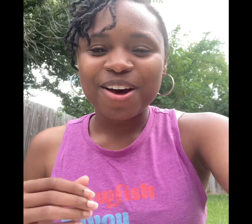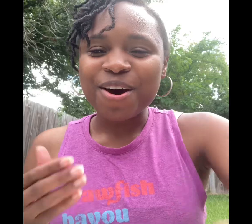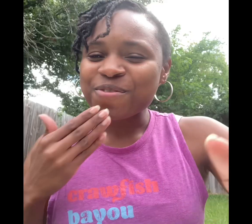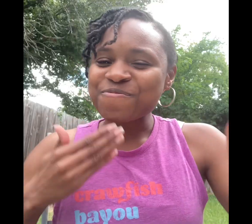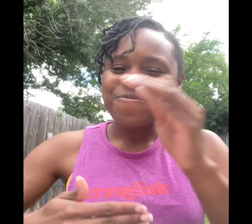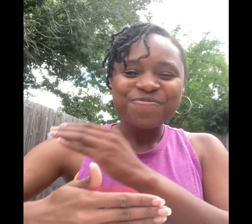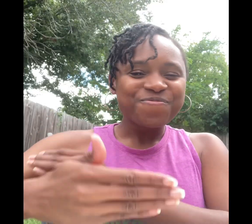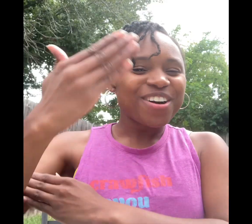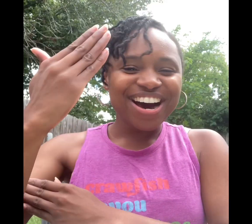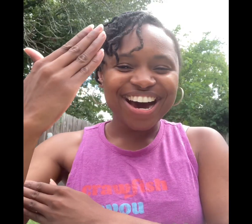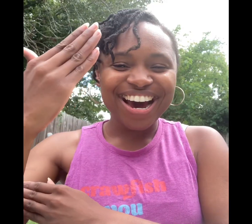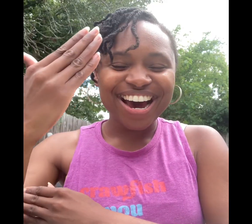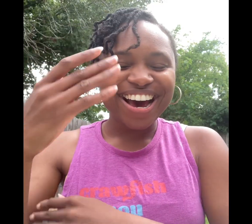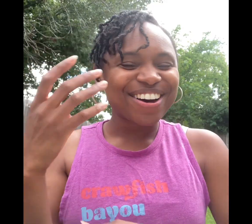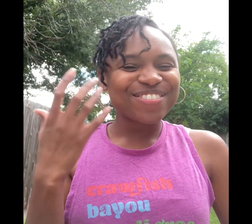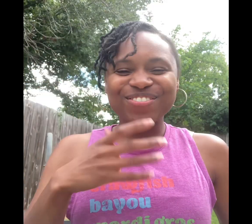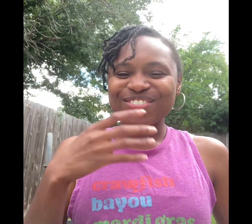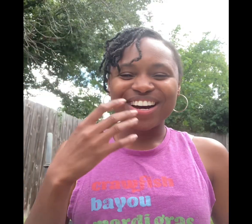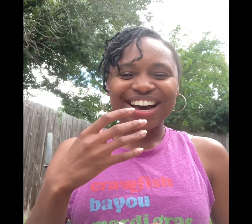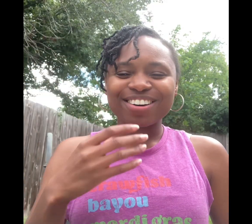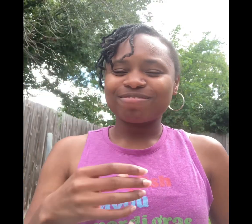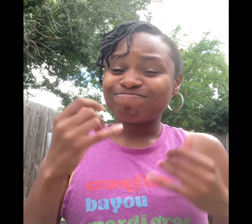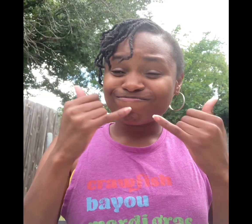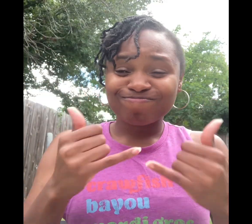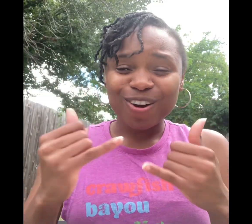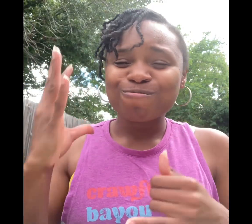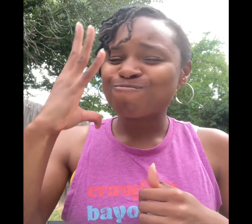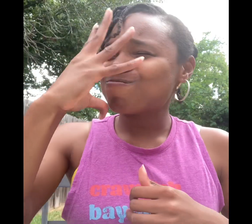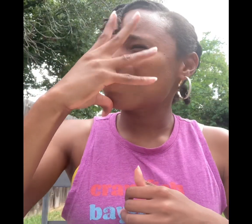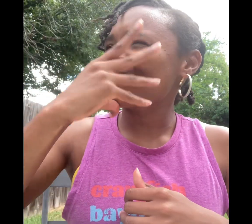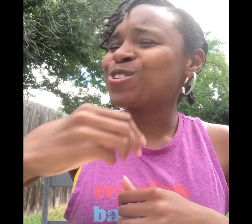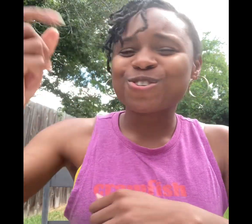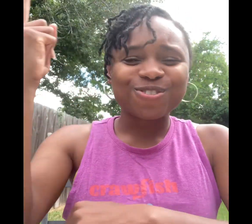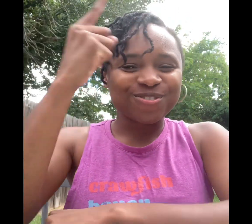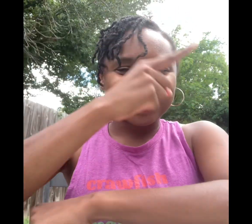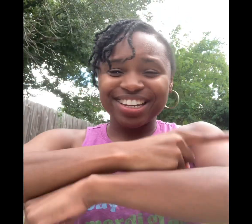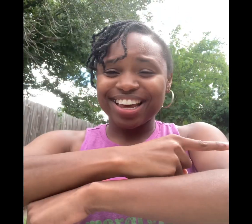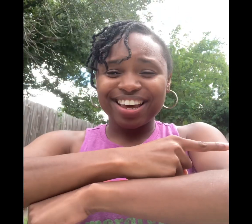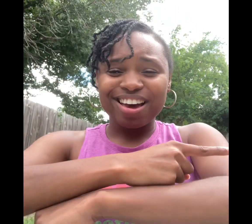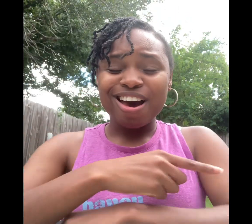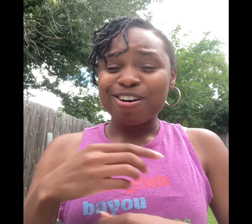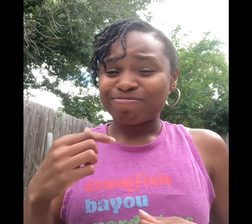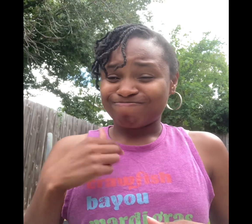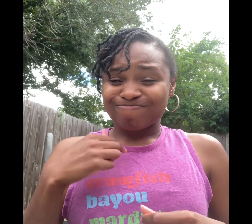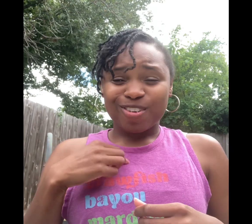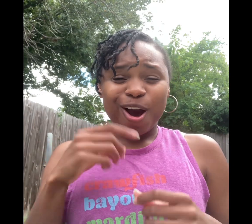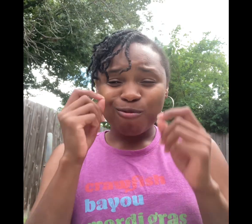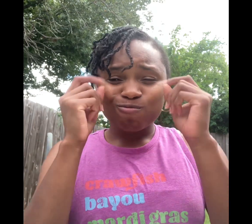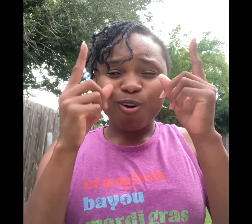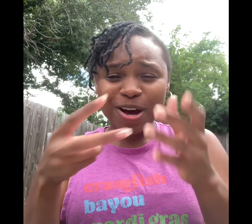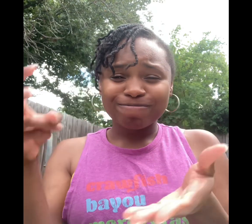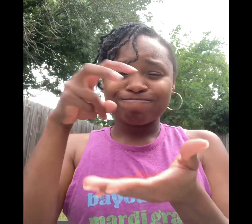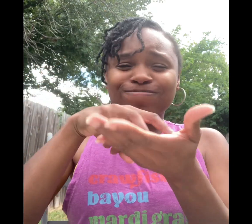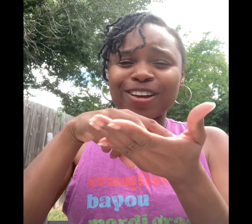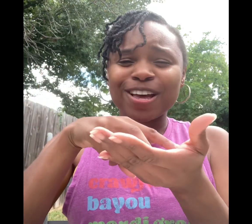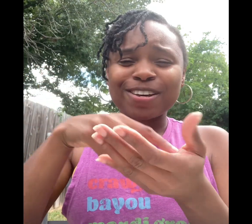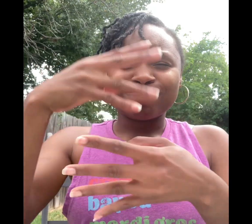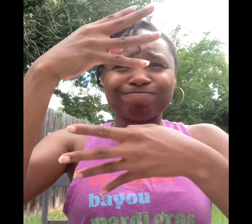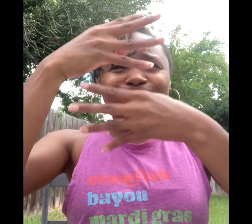Good morning. Man, today is such a beautiful day. When I woke